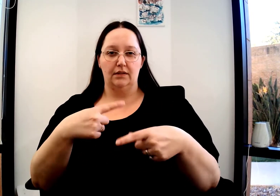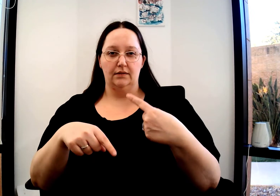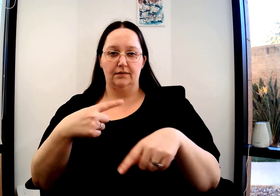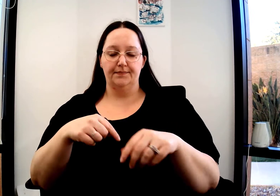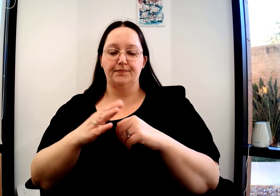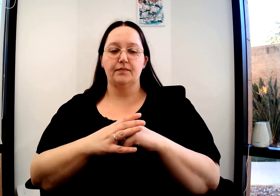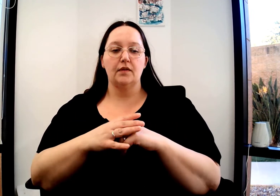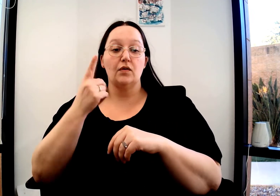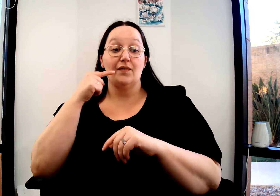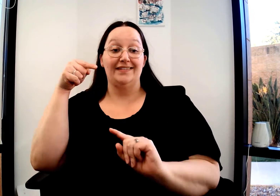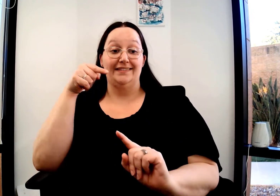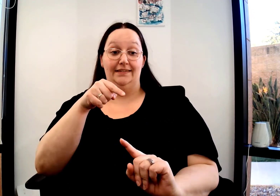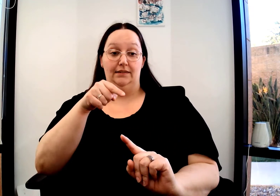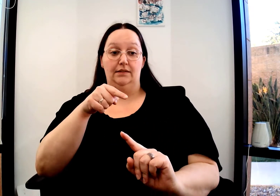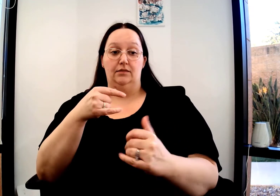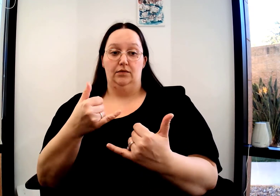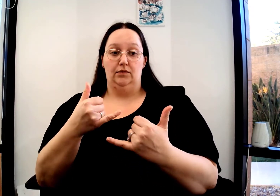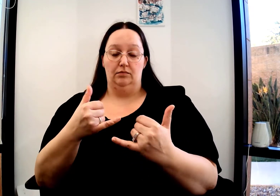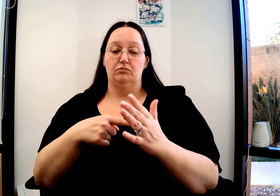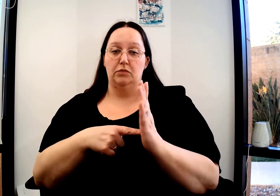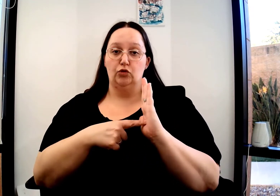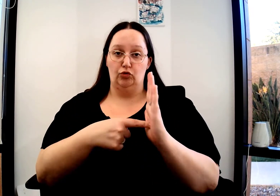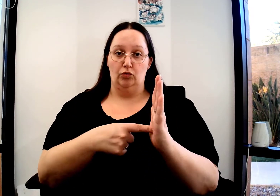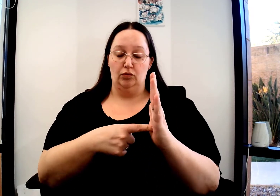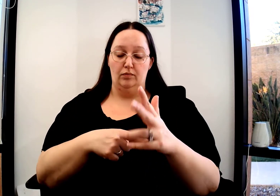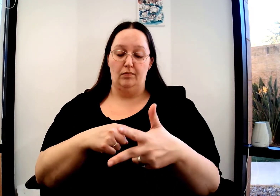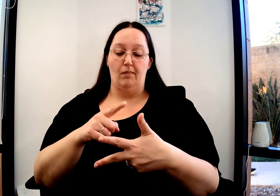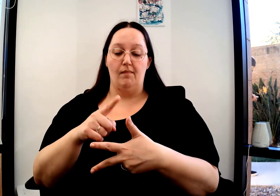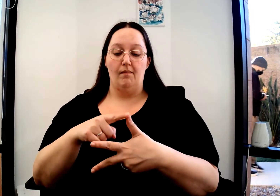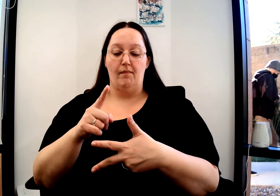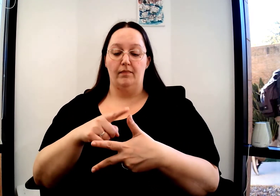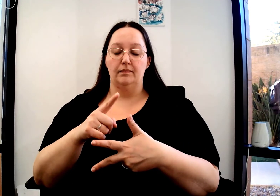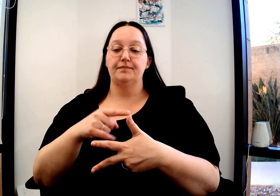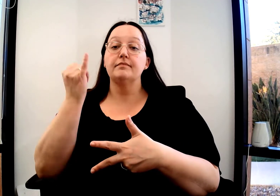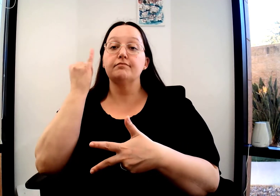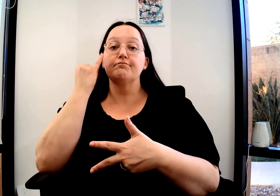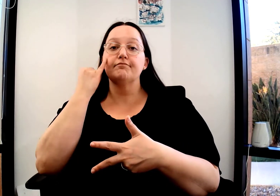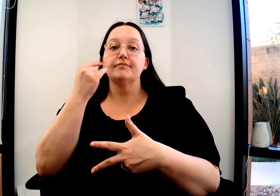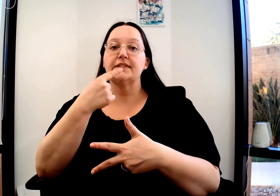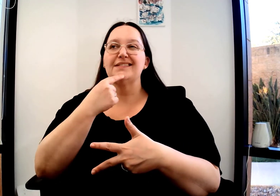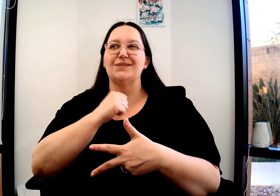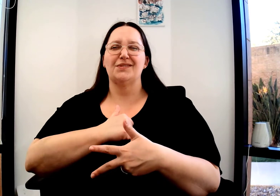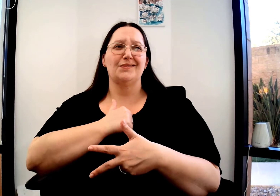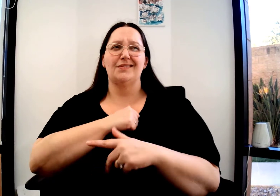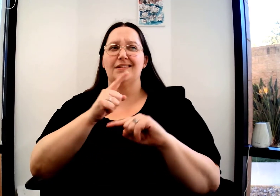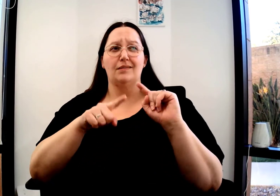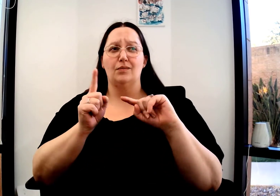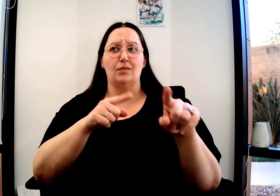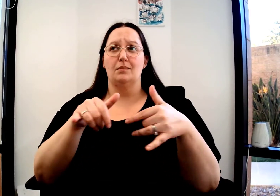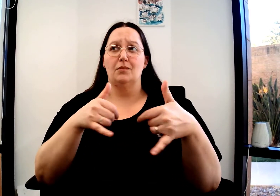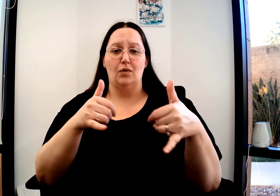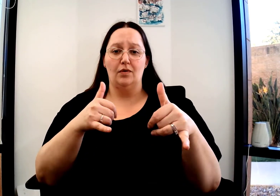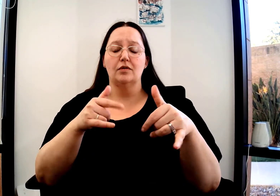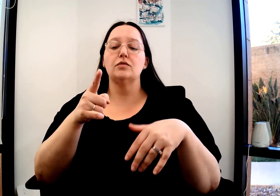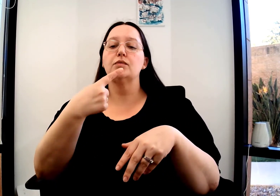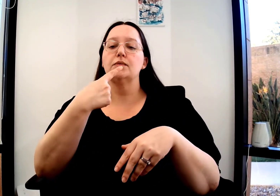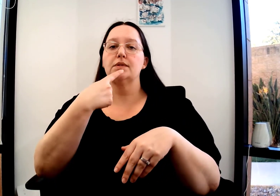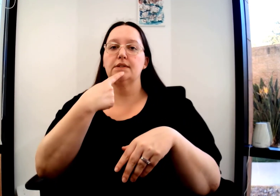There are so many different ways. But for this, all of them are assigned differently. So I will show you this. If I was saying, sorry, I can't come to your